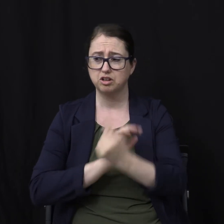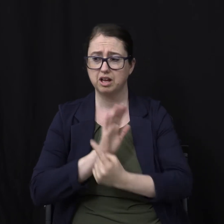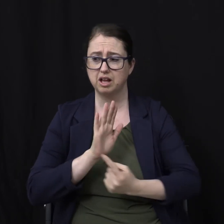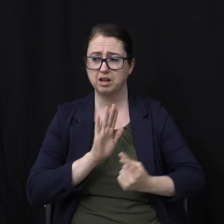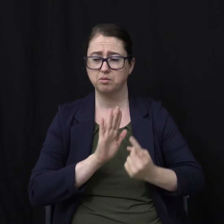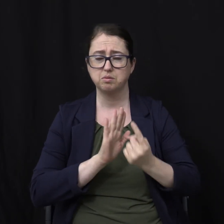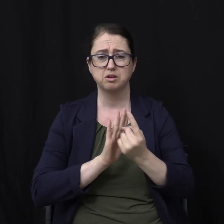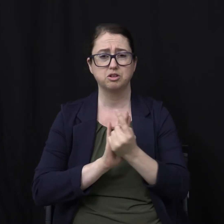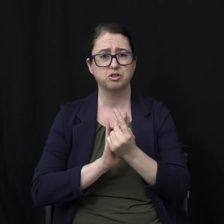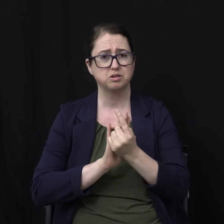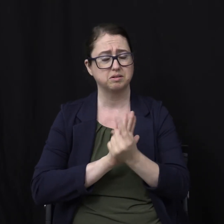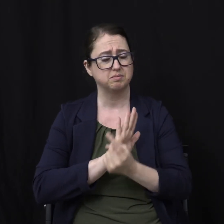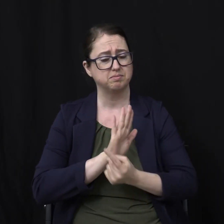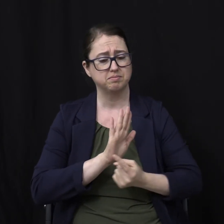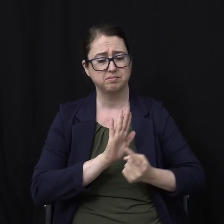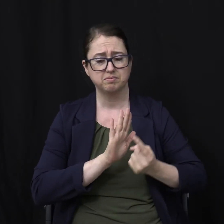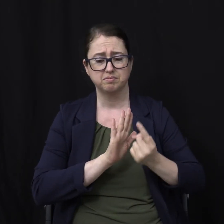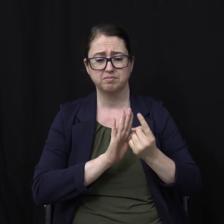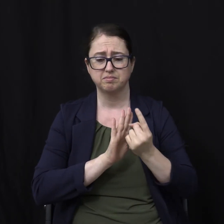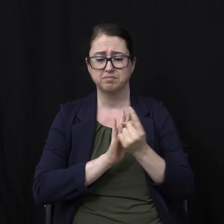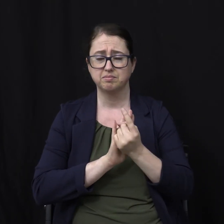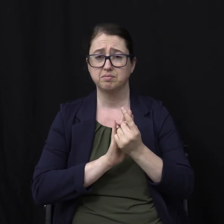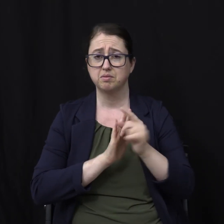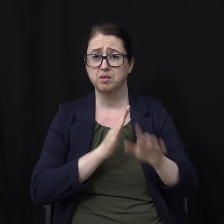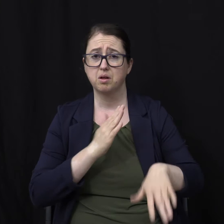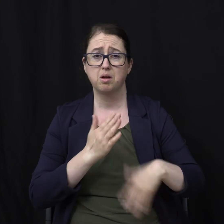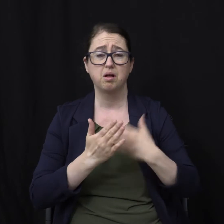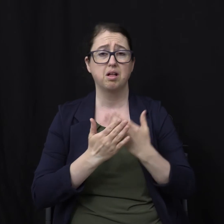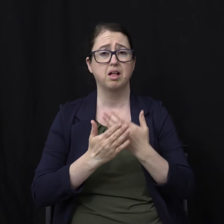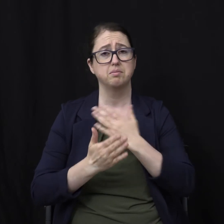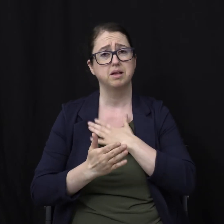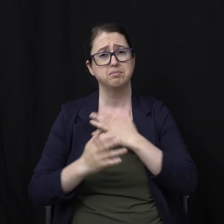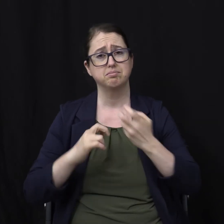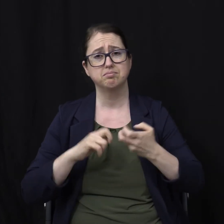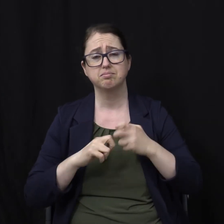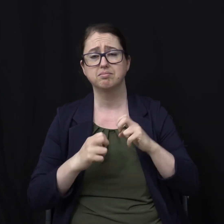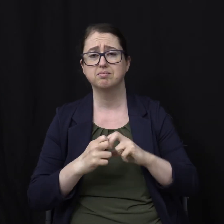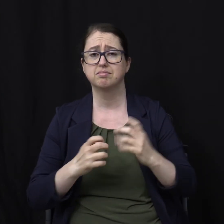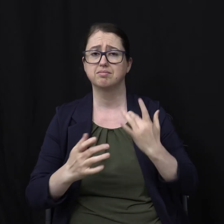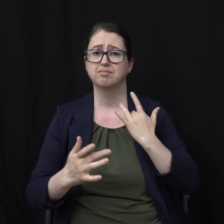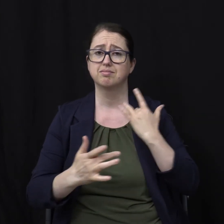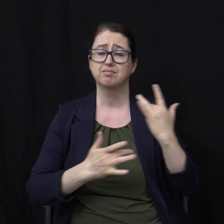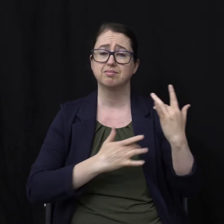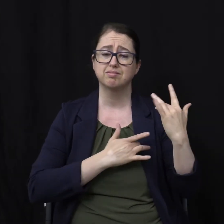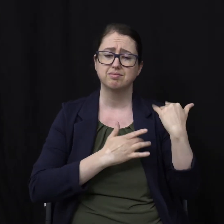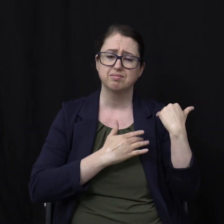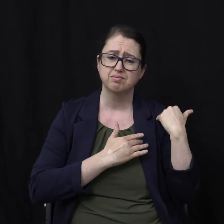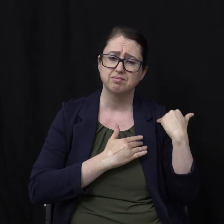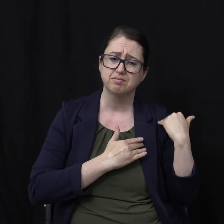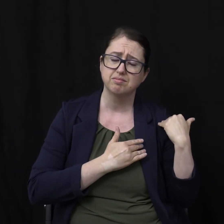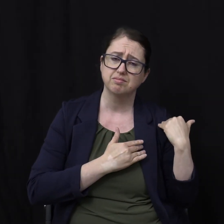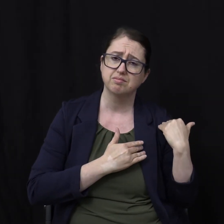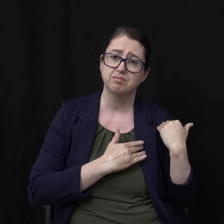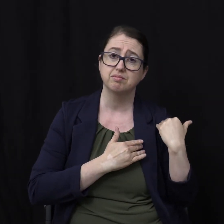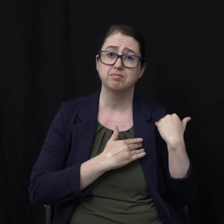All my cares he fain would bear and cheer